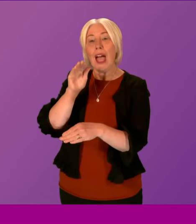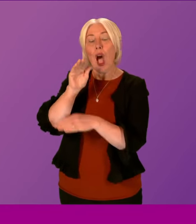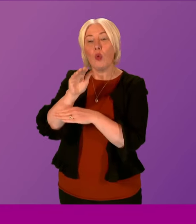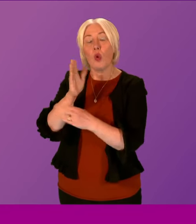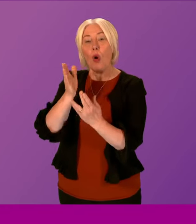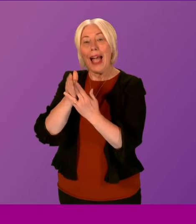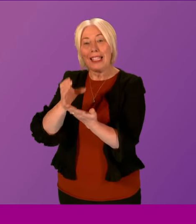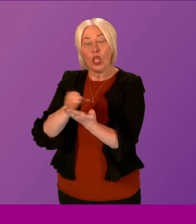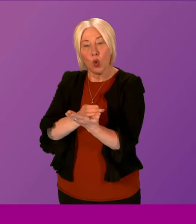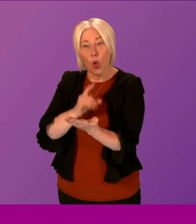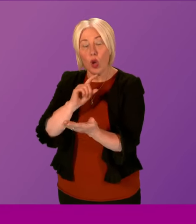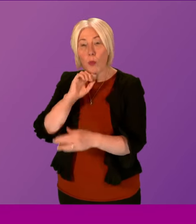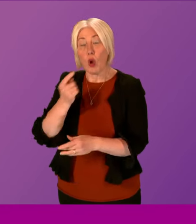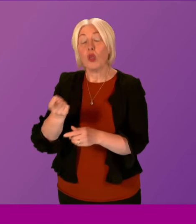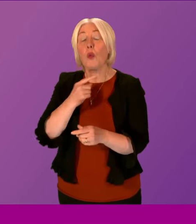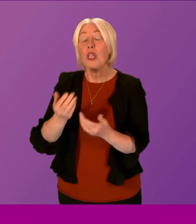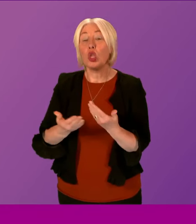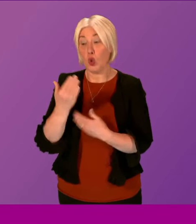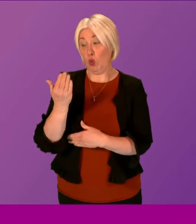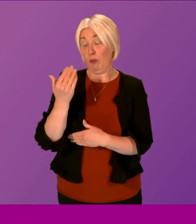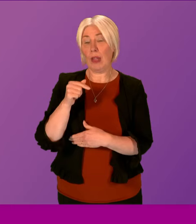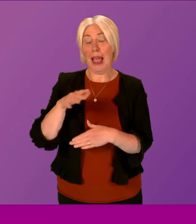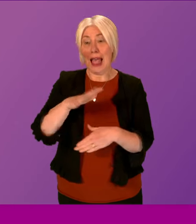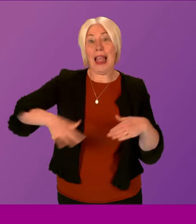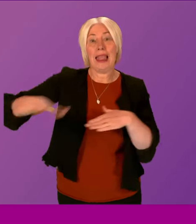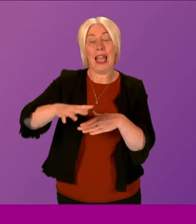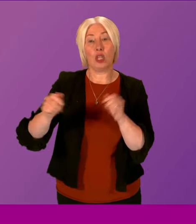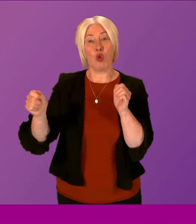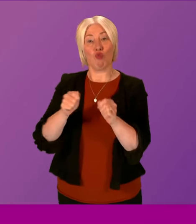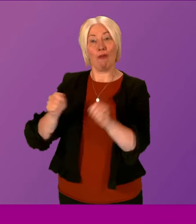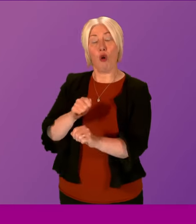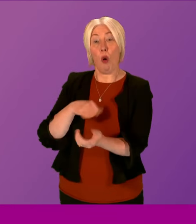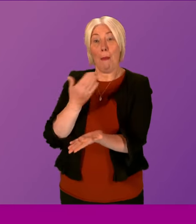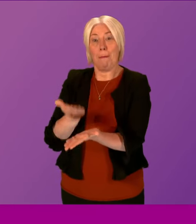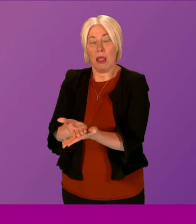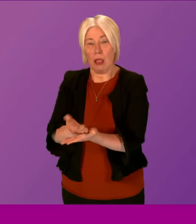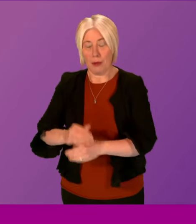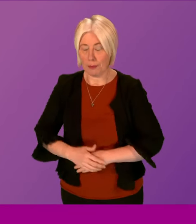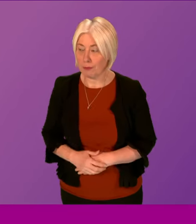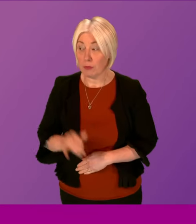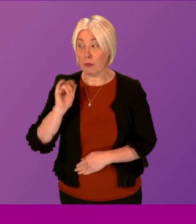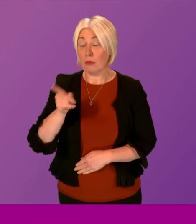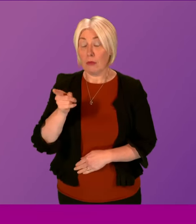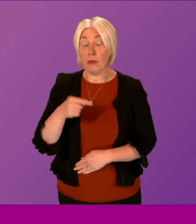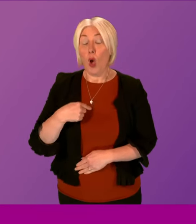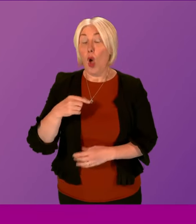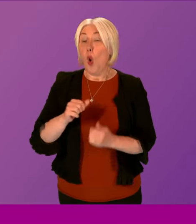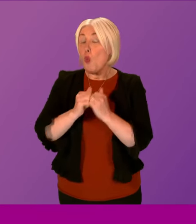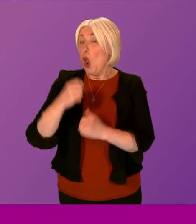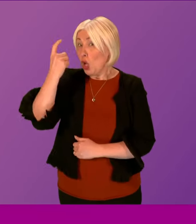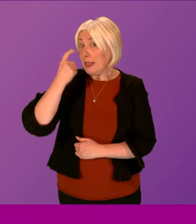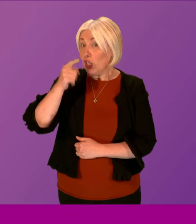as part of the upcoming Land Reform Bill? The First Minister. I think all those points made by Emma Harper are well worthy of consideration.